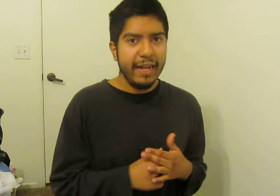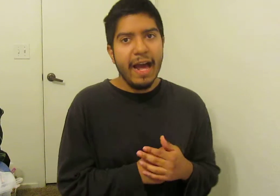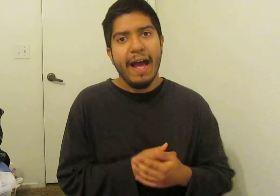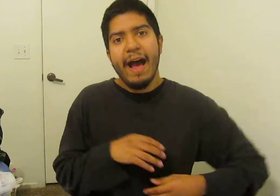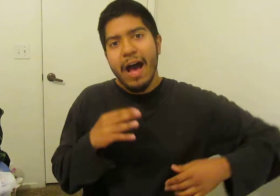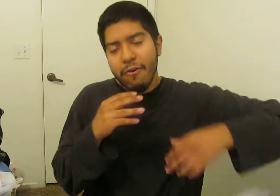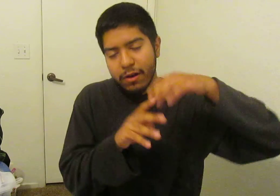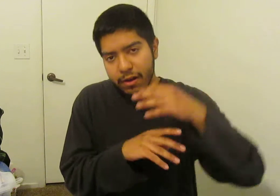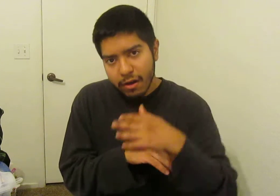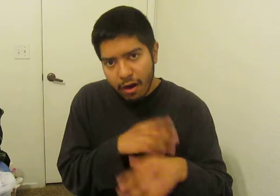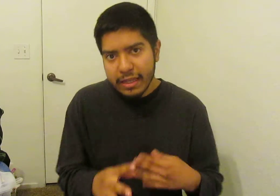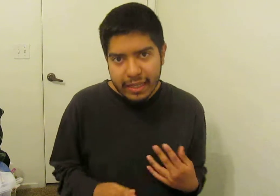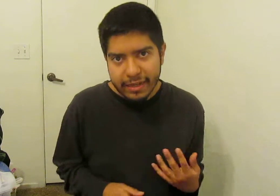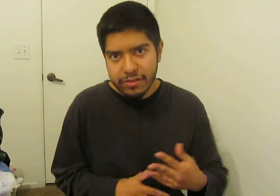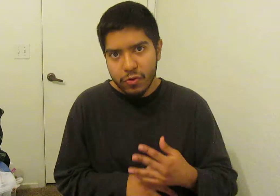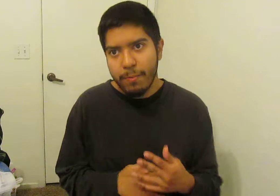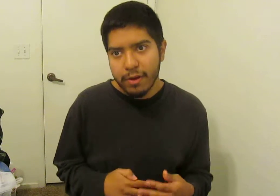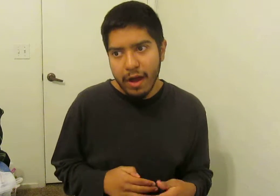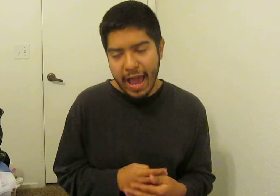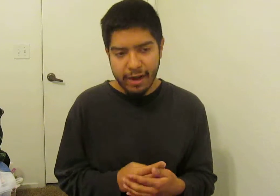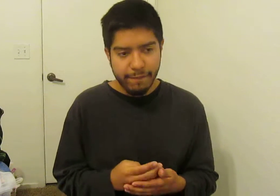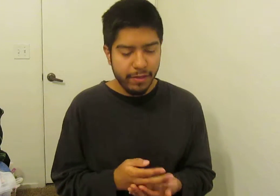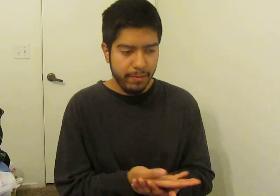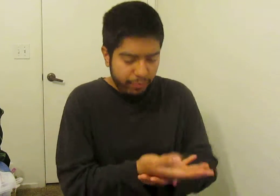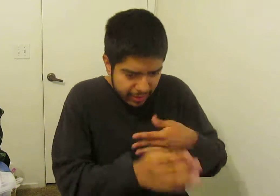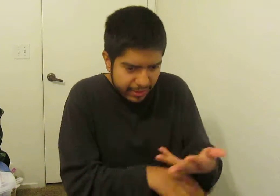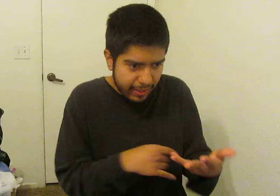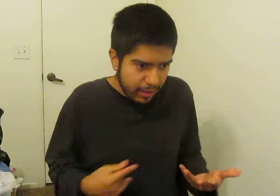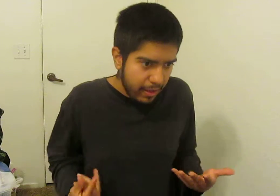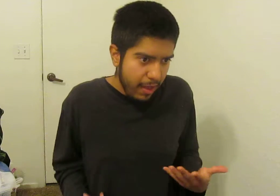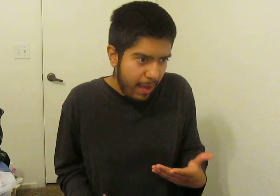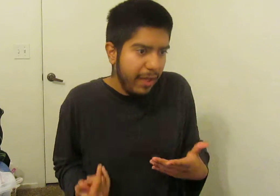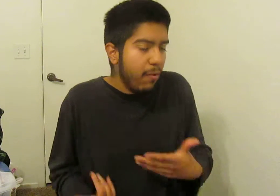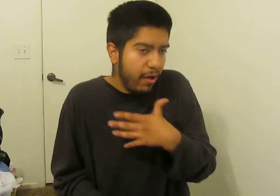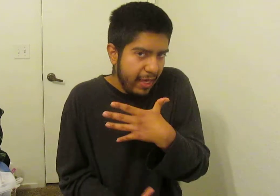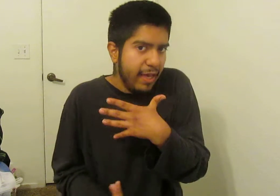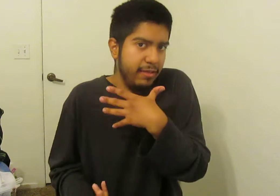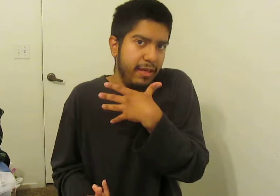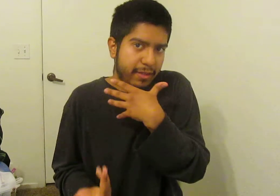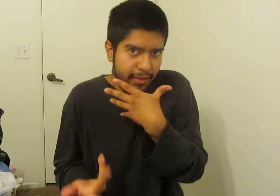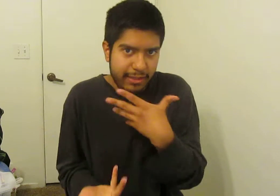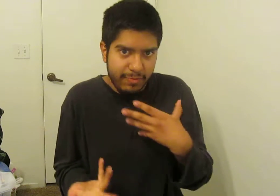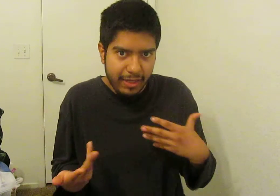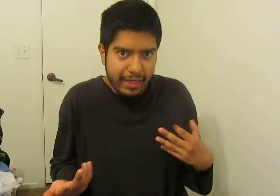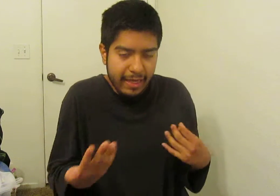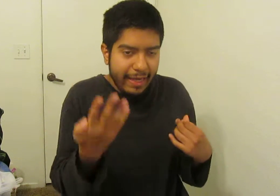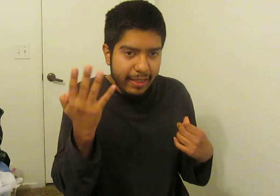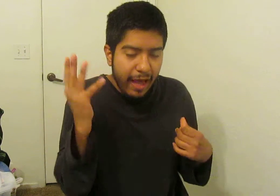how Kaneki and his group got out of the prison. I mean, while yes, it did explain that he got